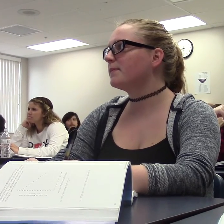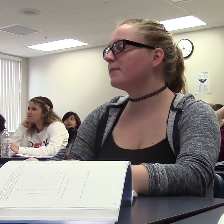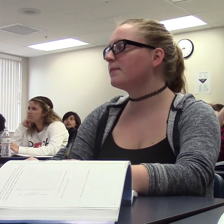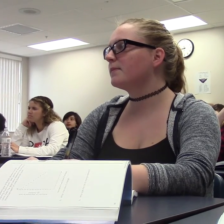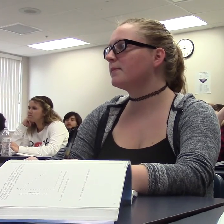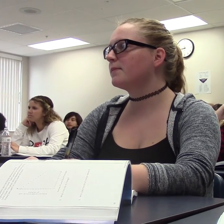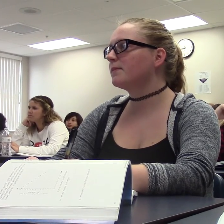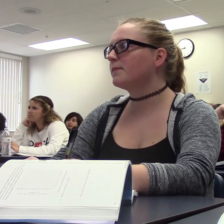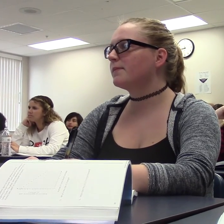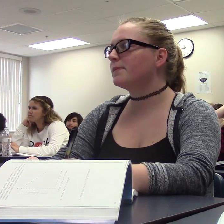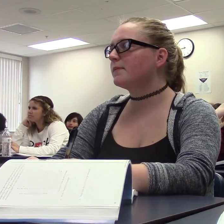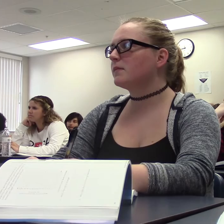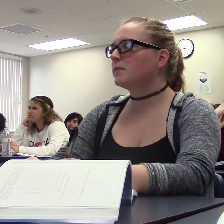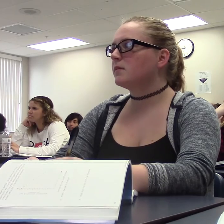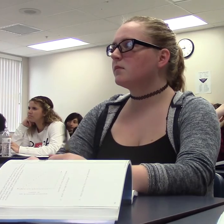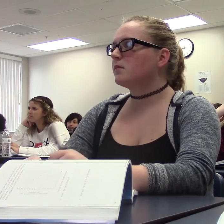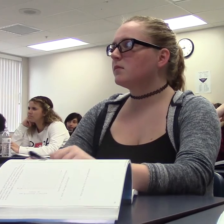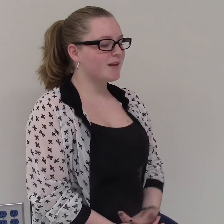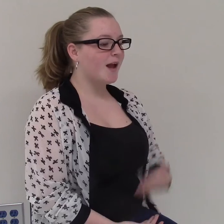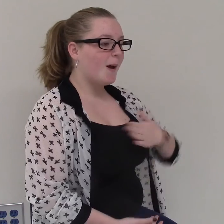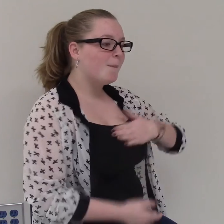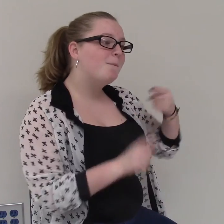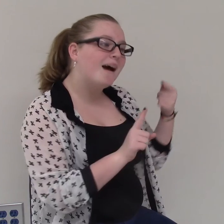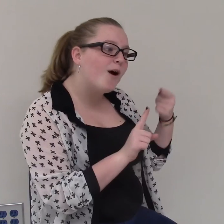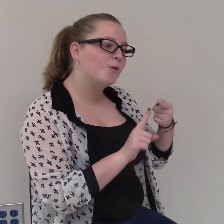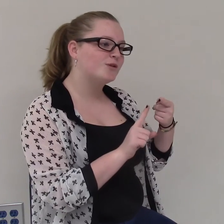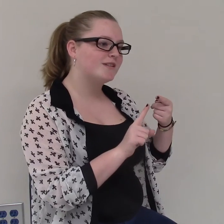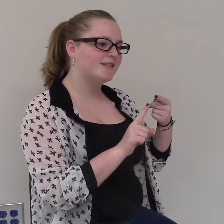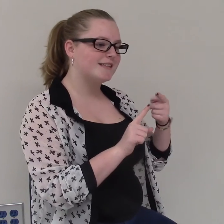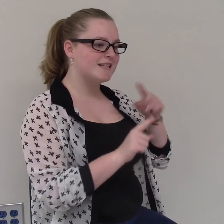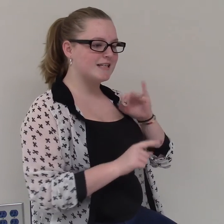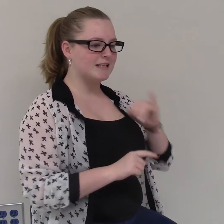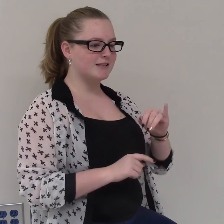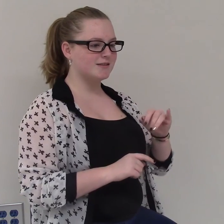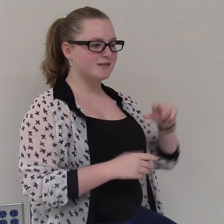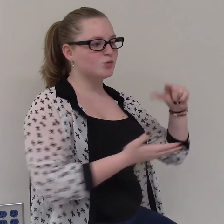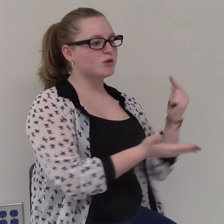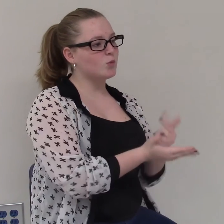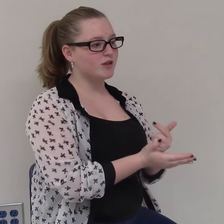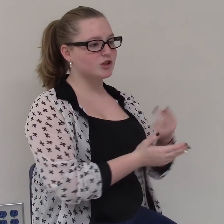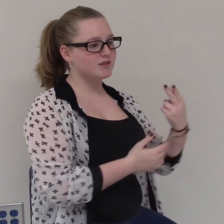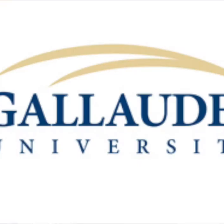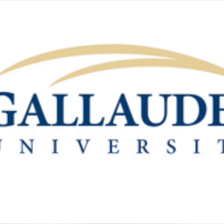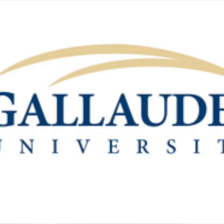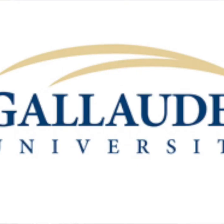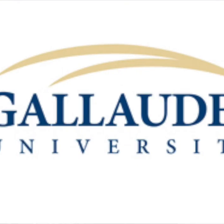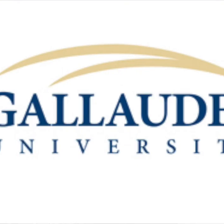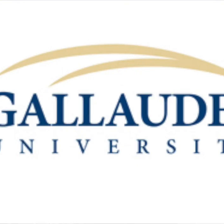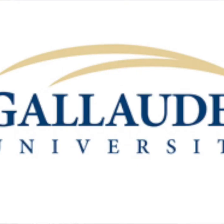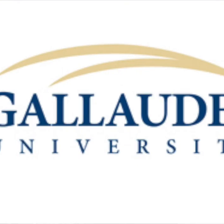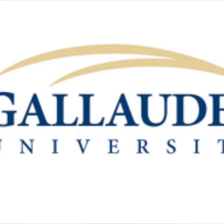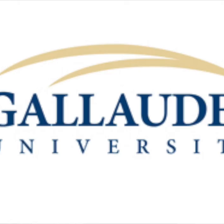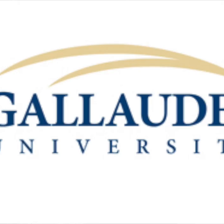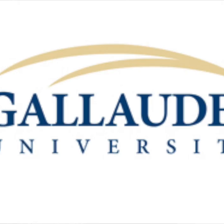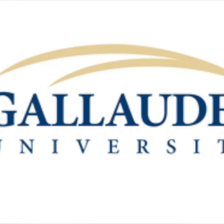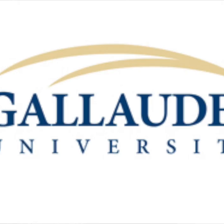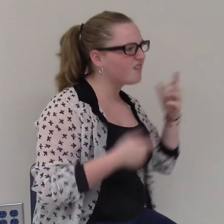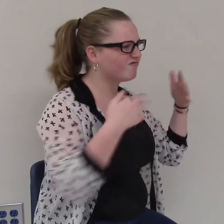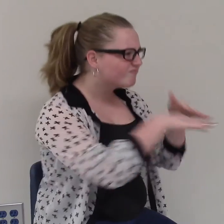so that she can have the future that she desires. My goals would be to graduate from high school and go to Gallaudet University. Hearing and deaf